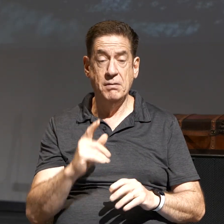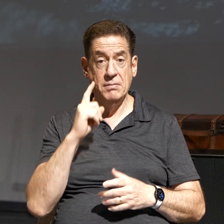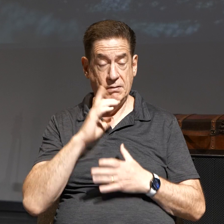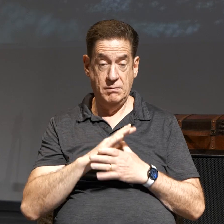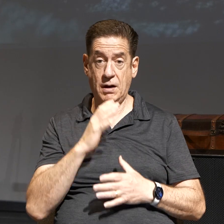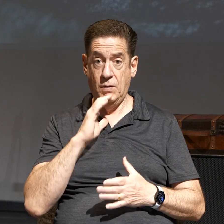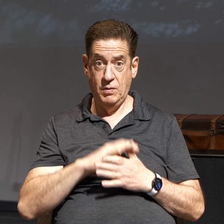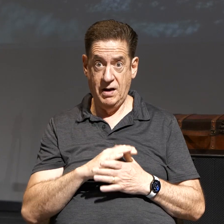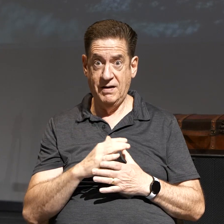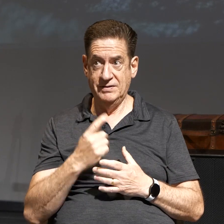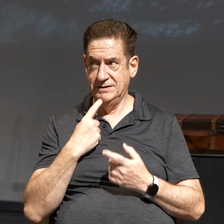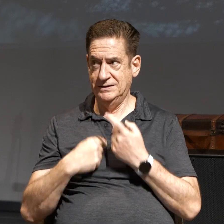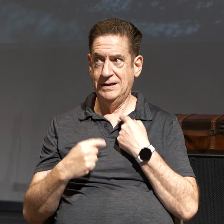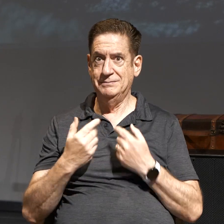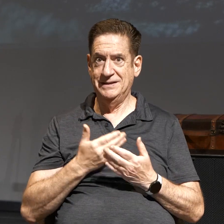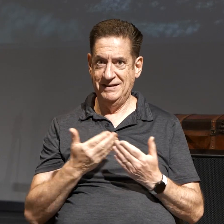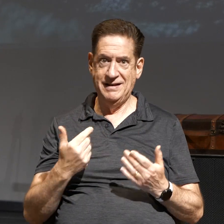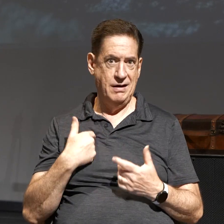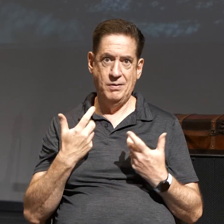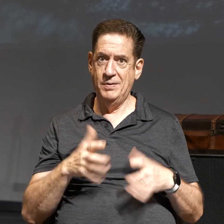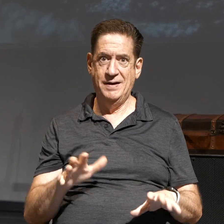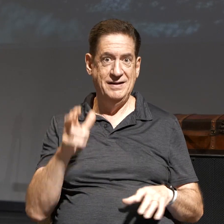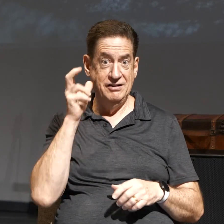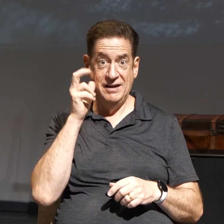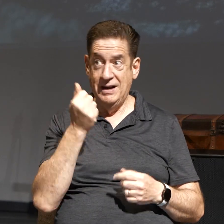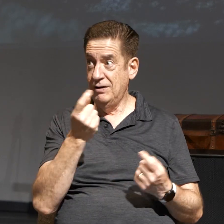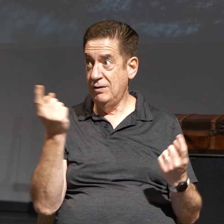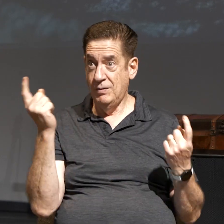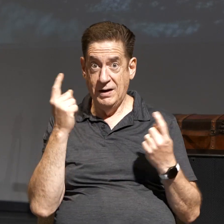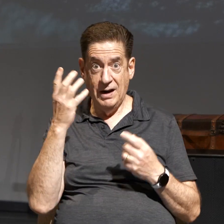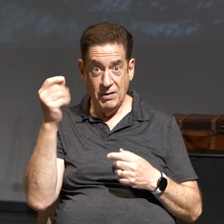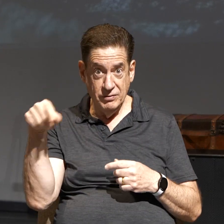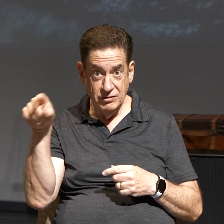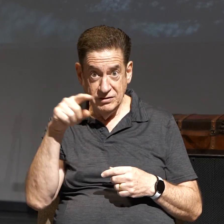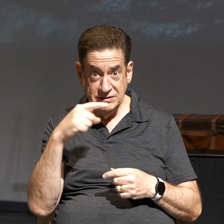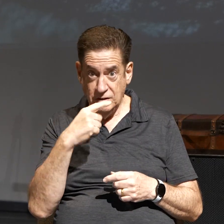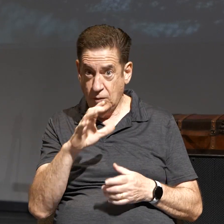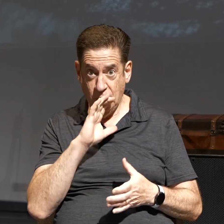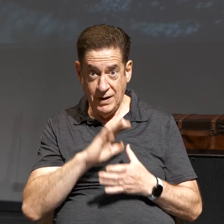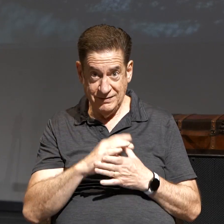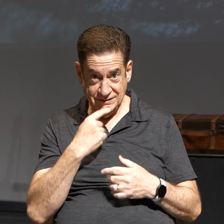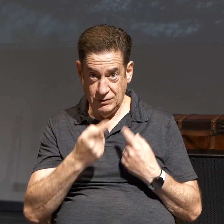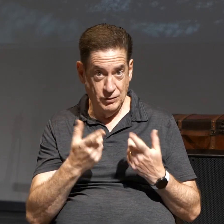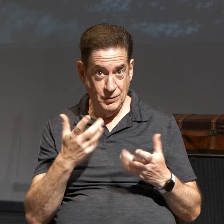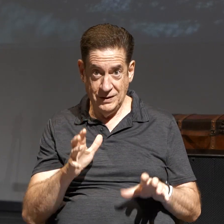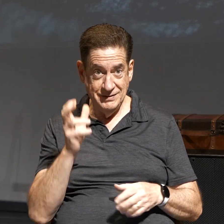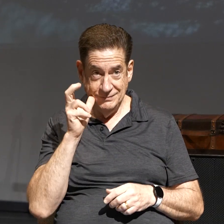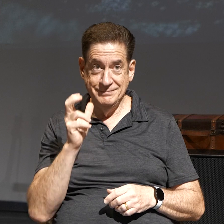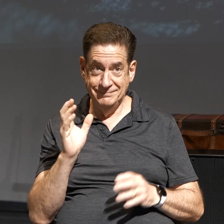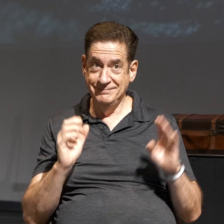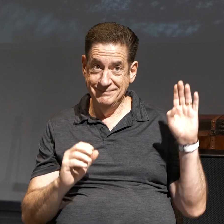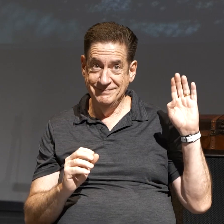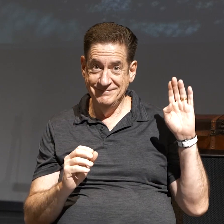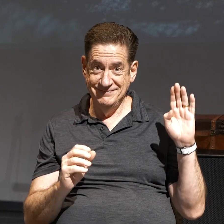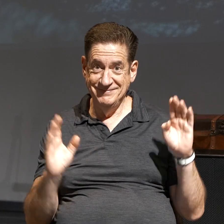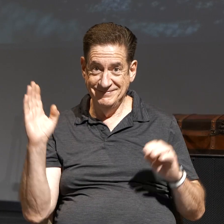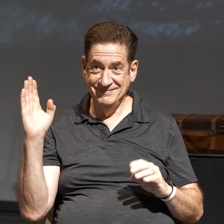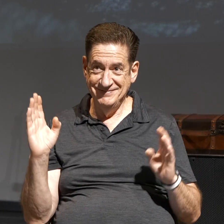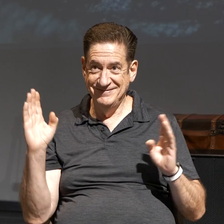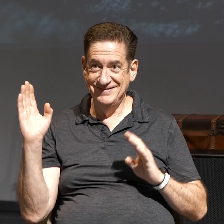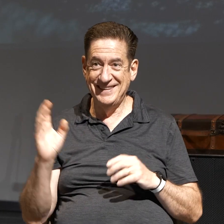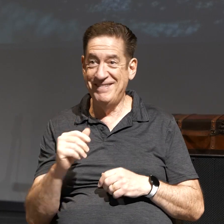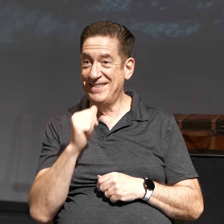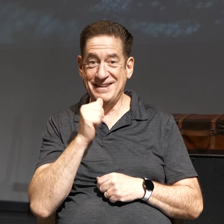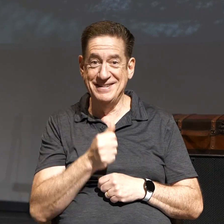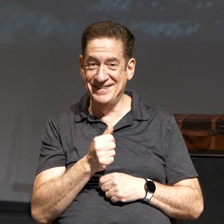tells me things I don't want to hear. Anybody out there, any man out there that would say that your wife tells you things you don't want to hear from time to time? If they